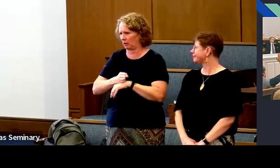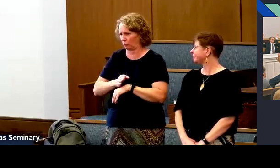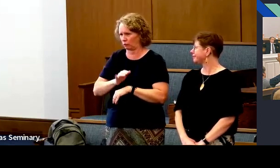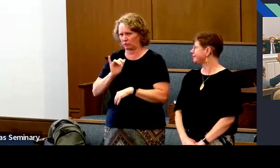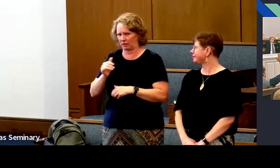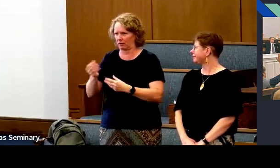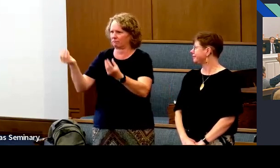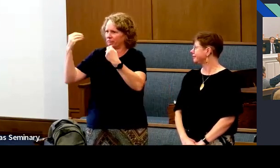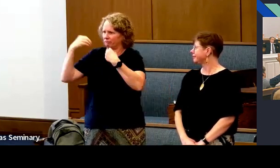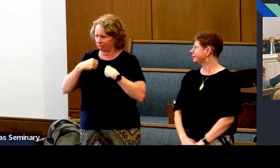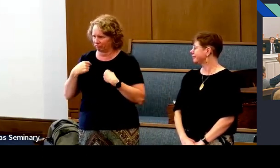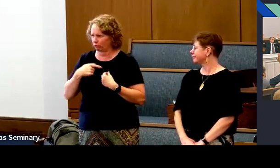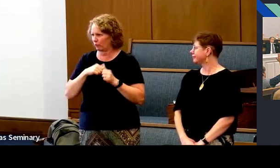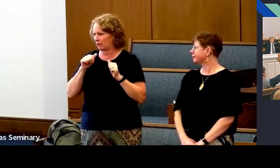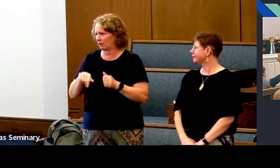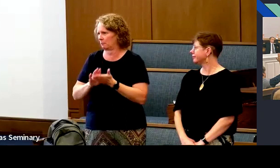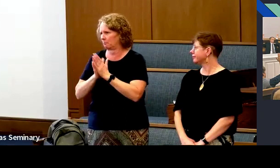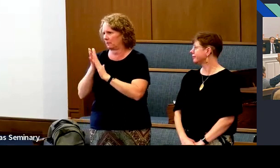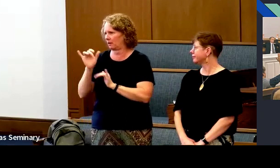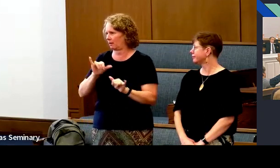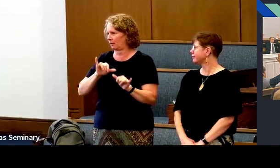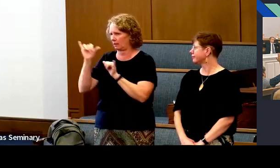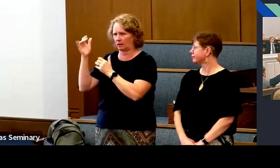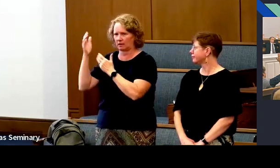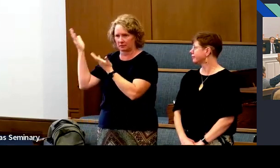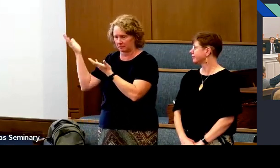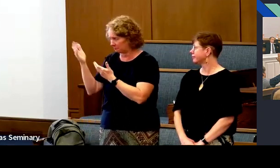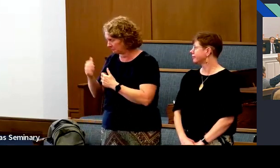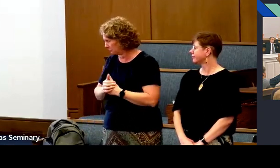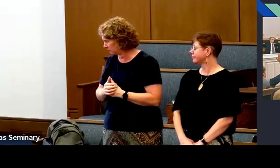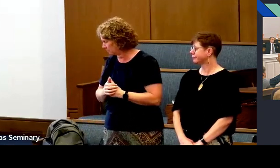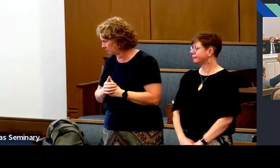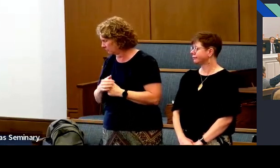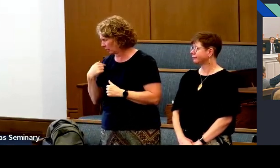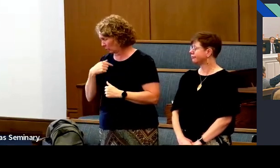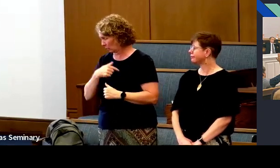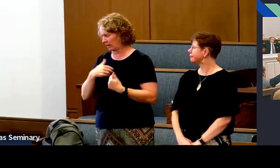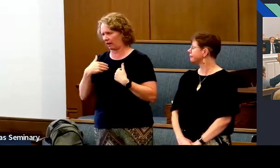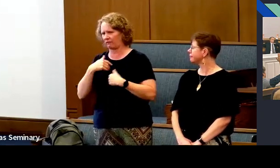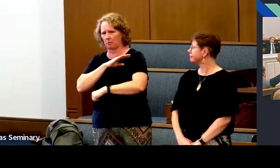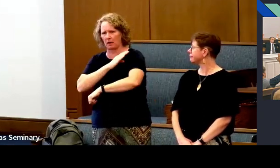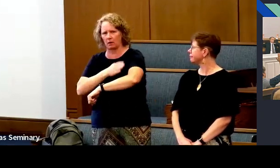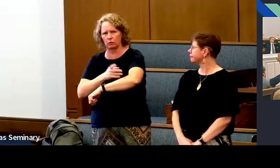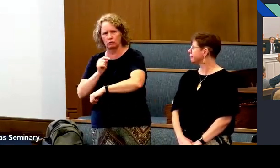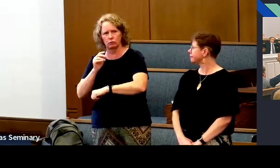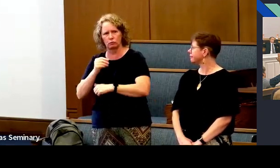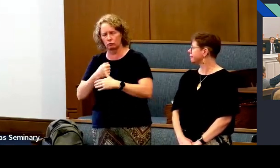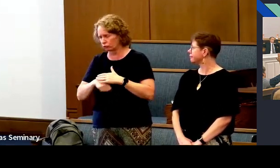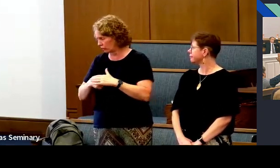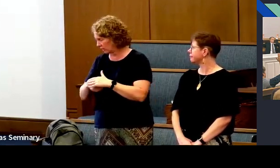and that's why priesthood power has been given to us, so that we can become like him.